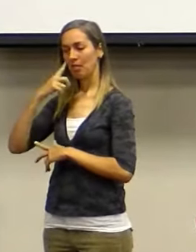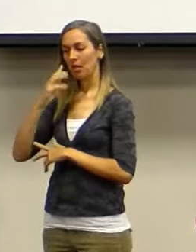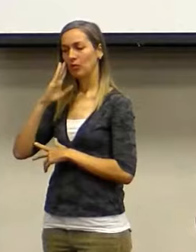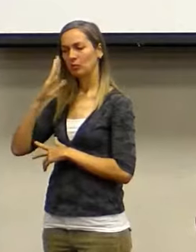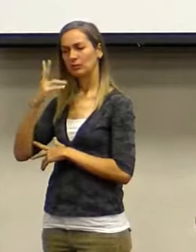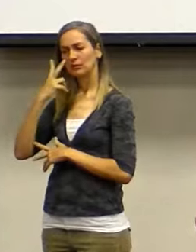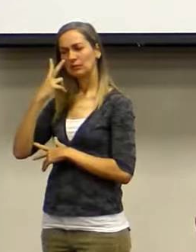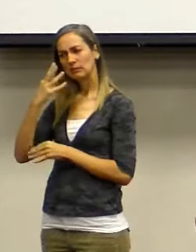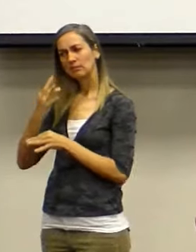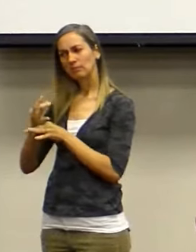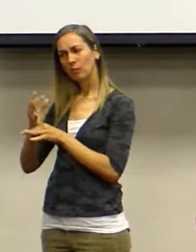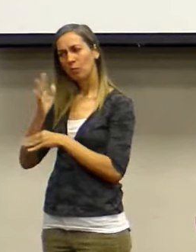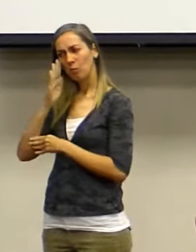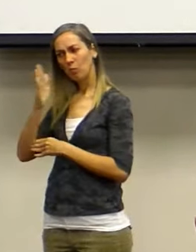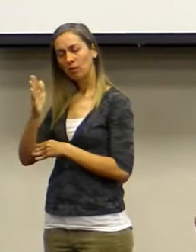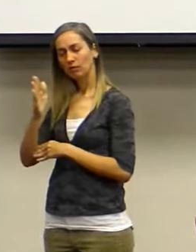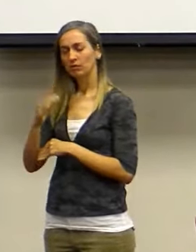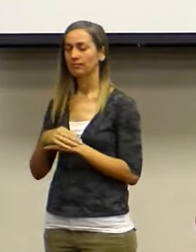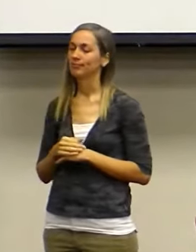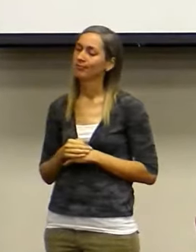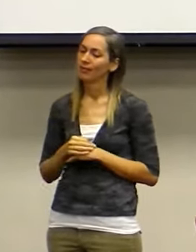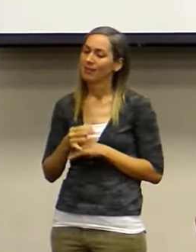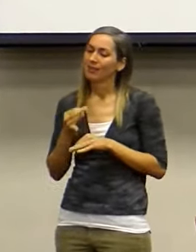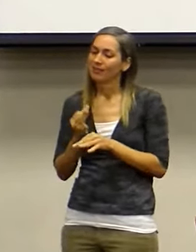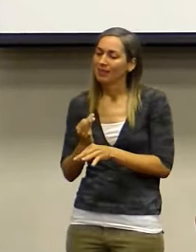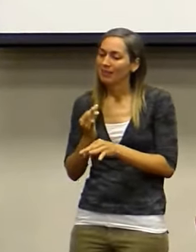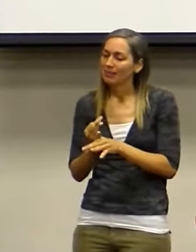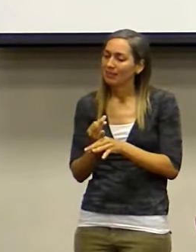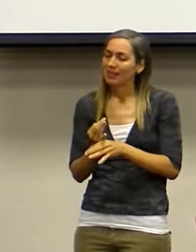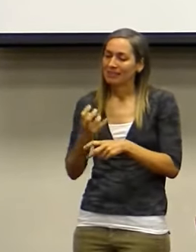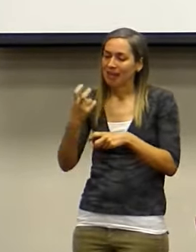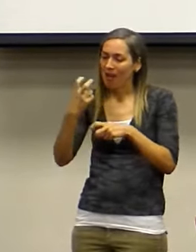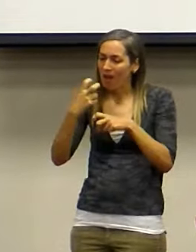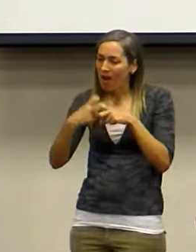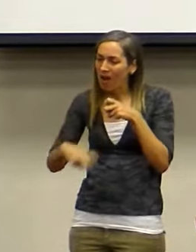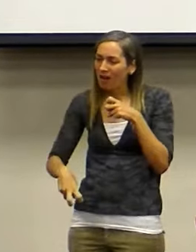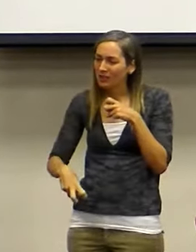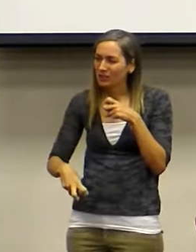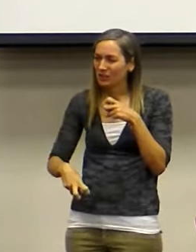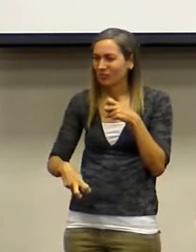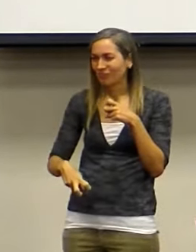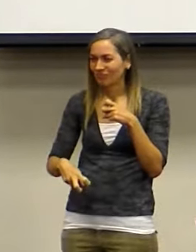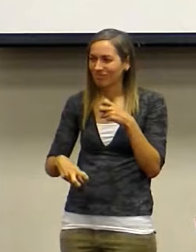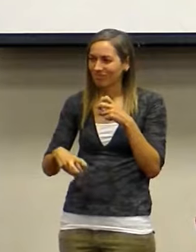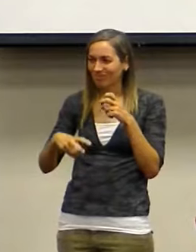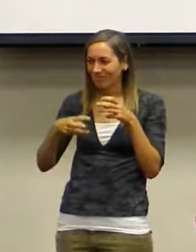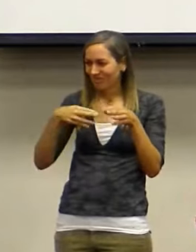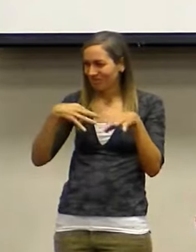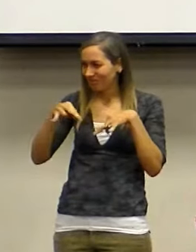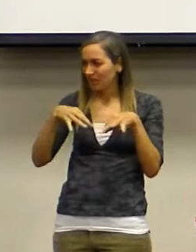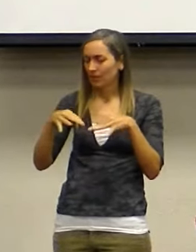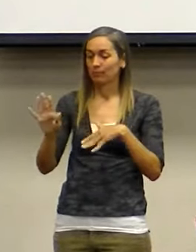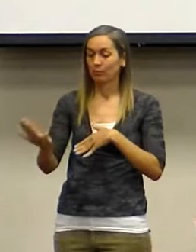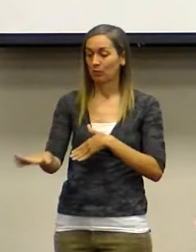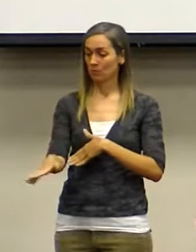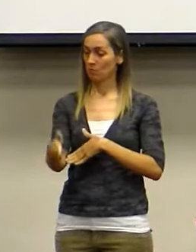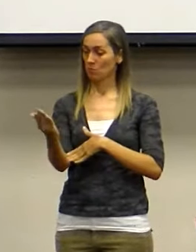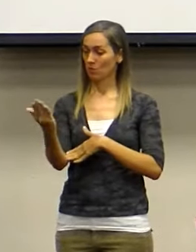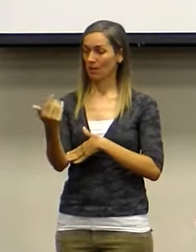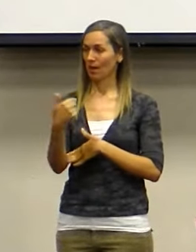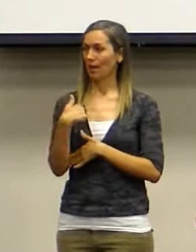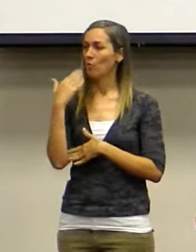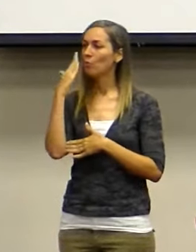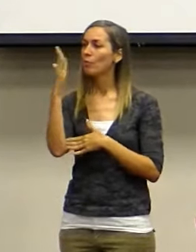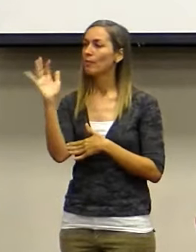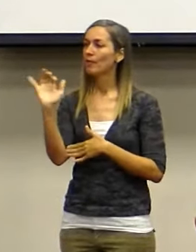it out there. But faithfulness is hard to tackle. So this morning, I'm going to be a chef. I'm going to give you the ingredients